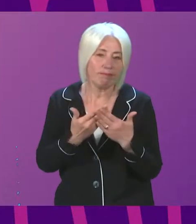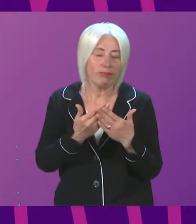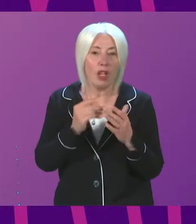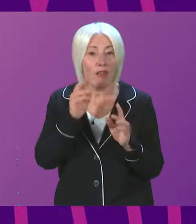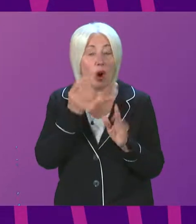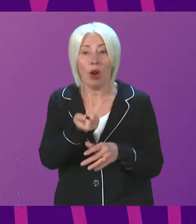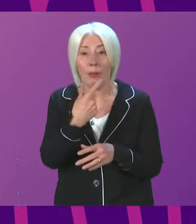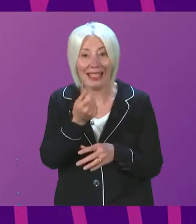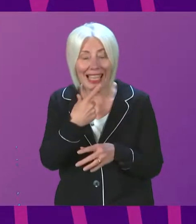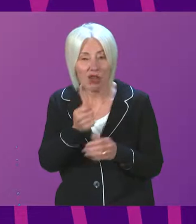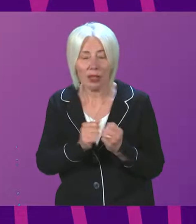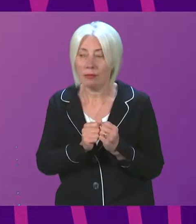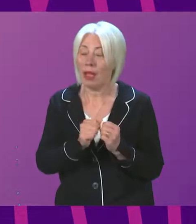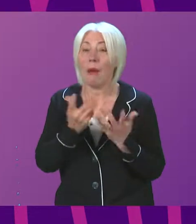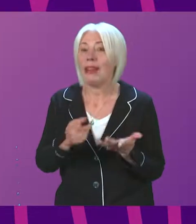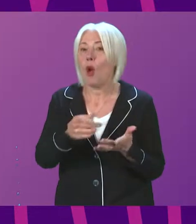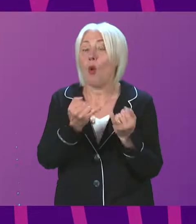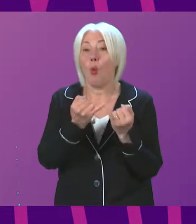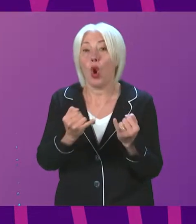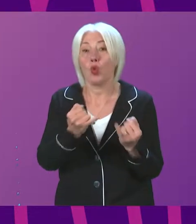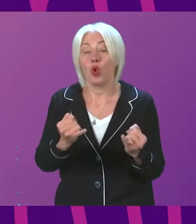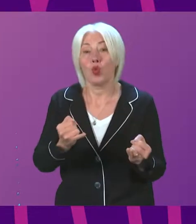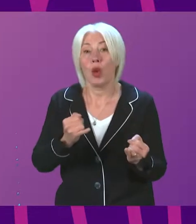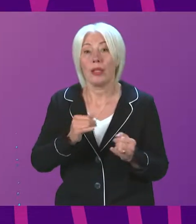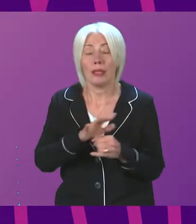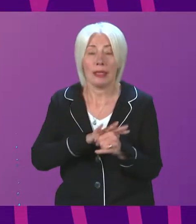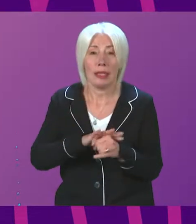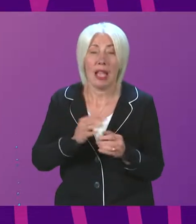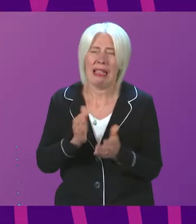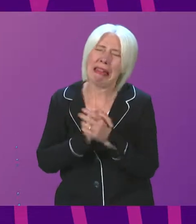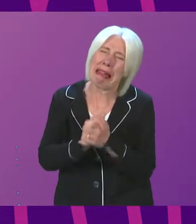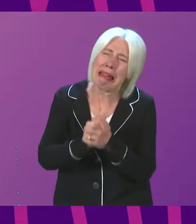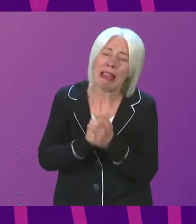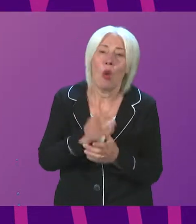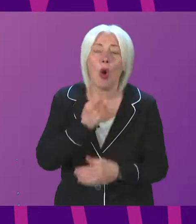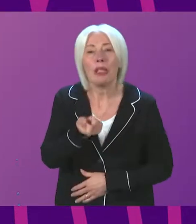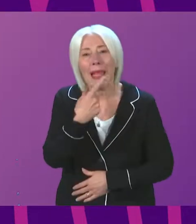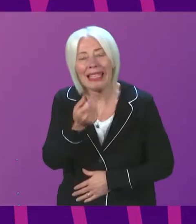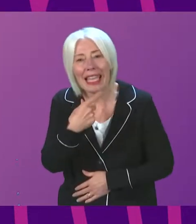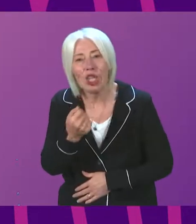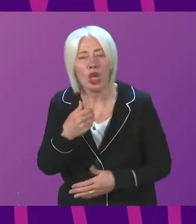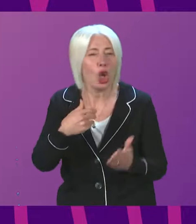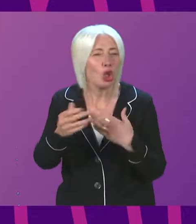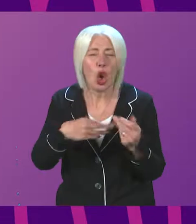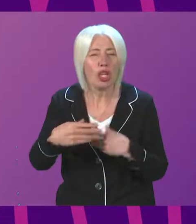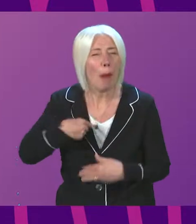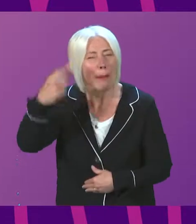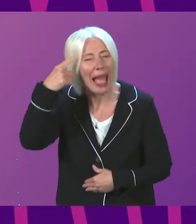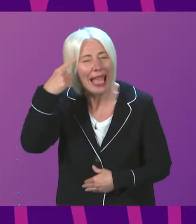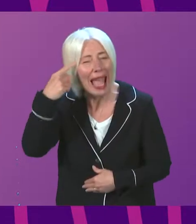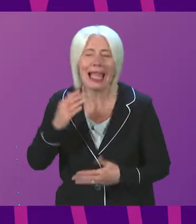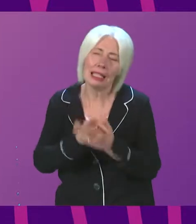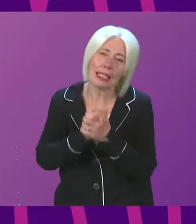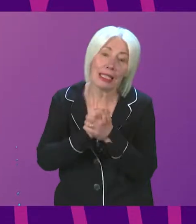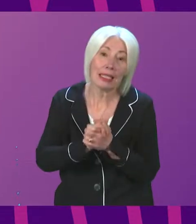In that time, his condition has become worse, and he is begging for the medication, in his words, to sort out my head. He